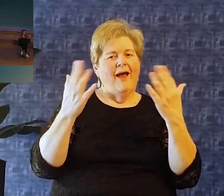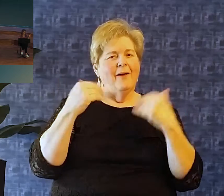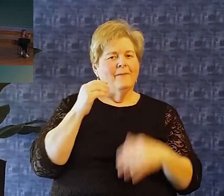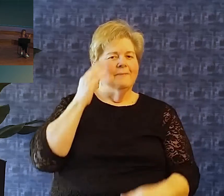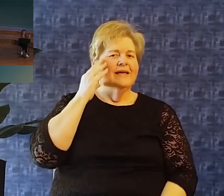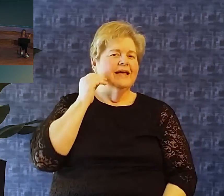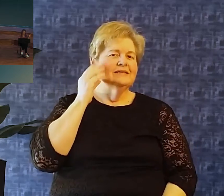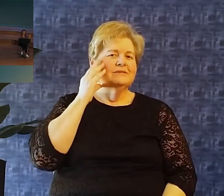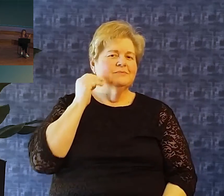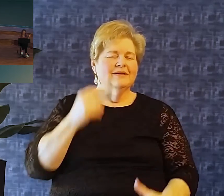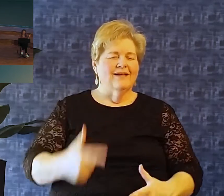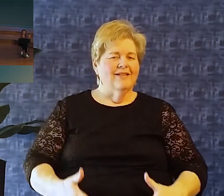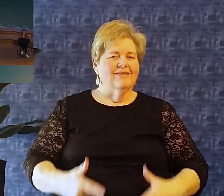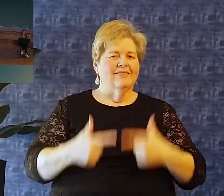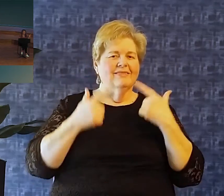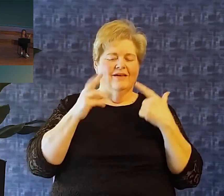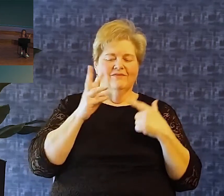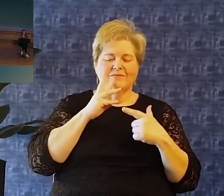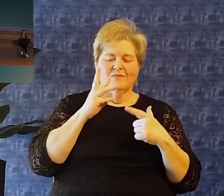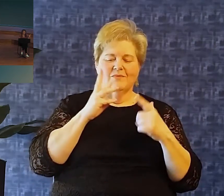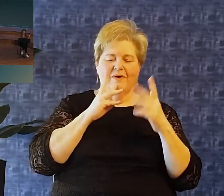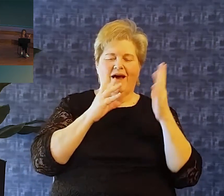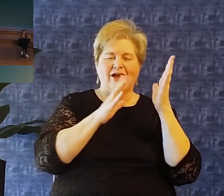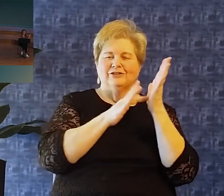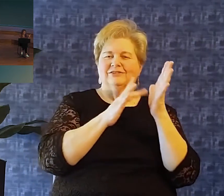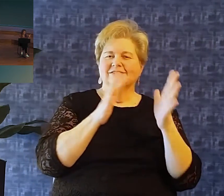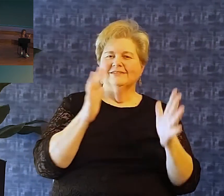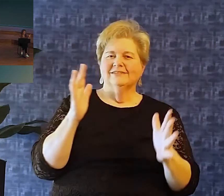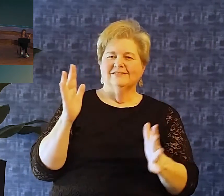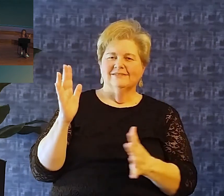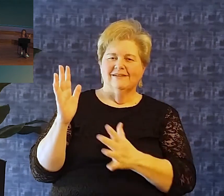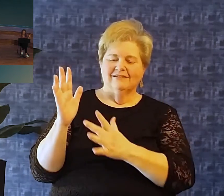Come and drink these living waters